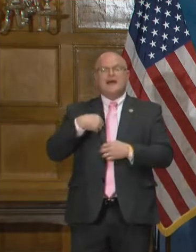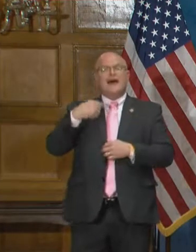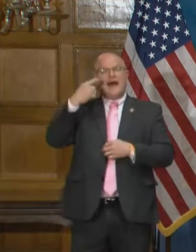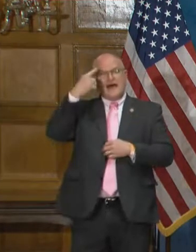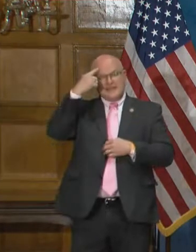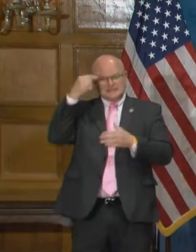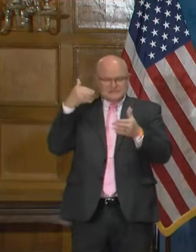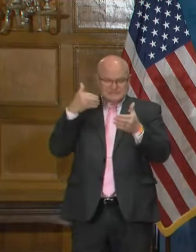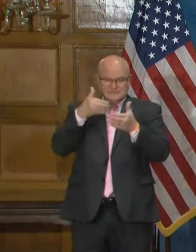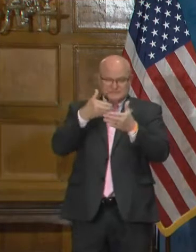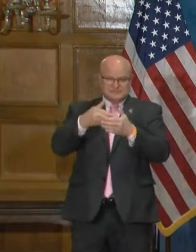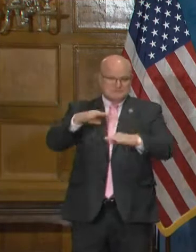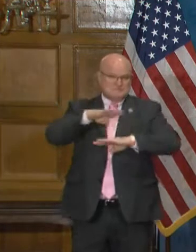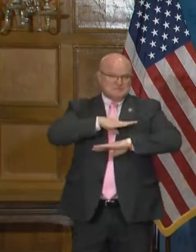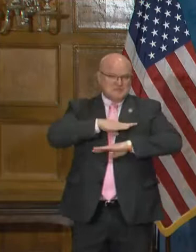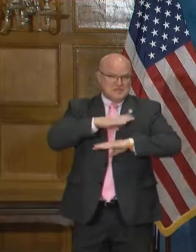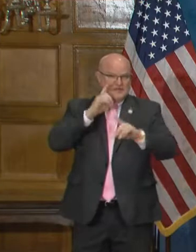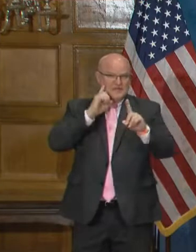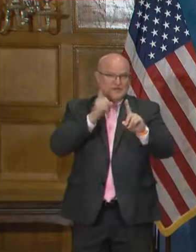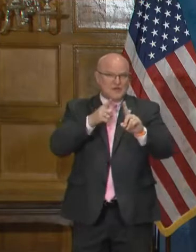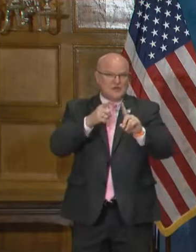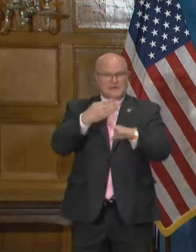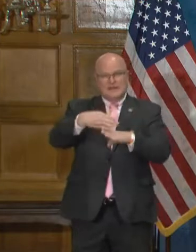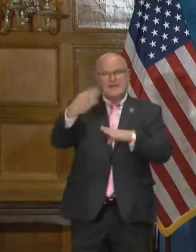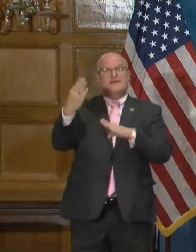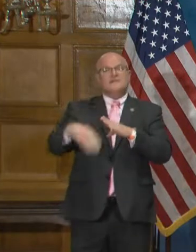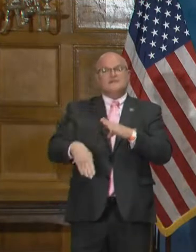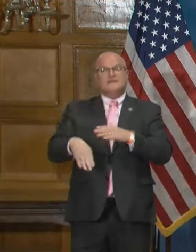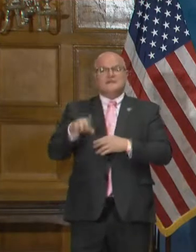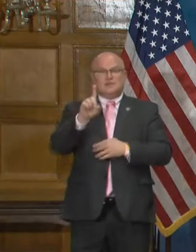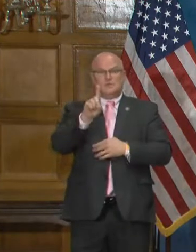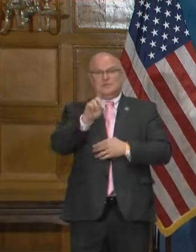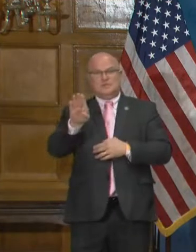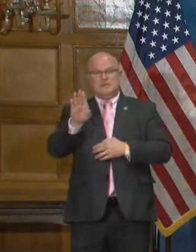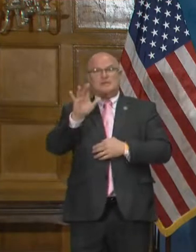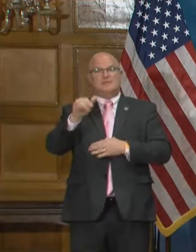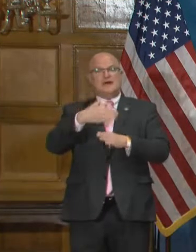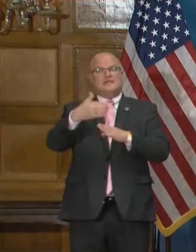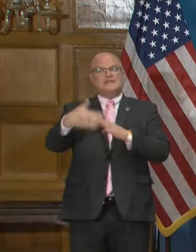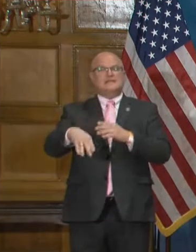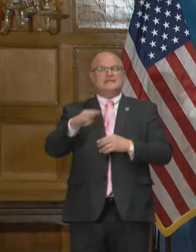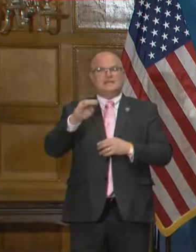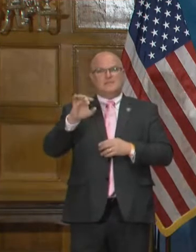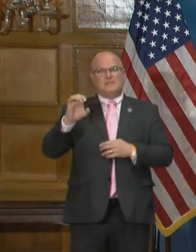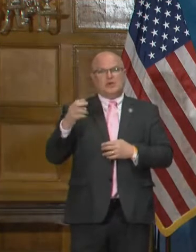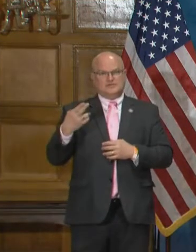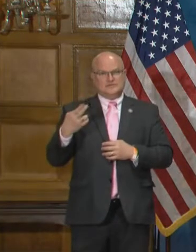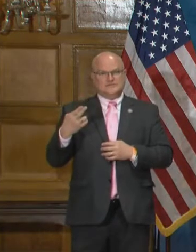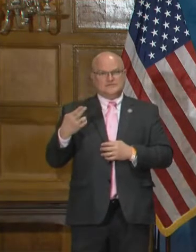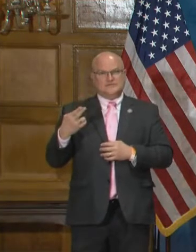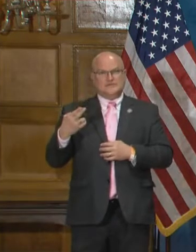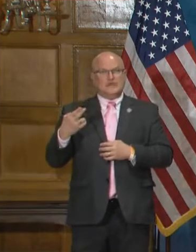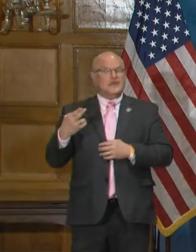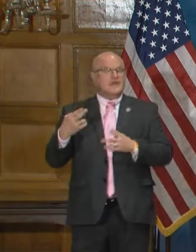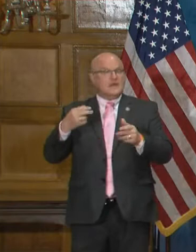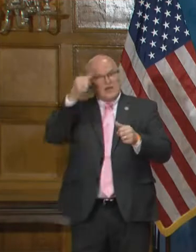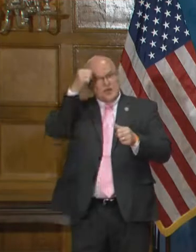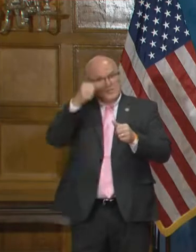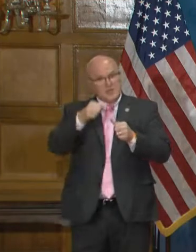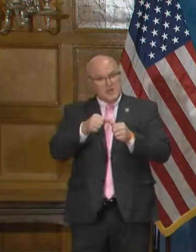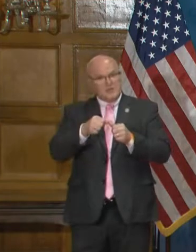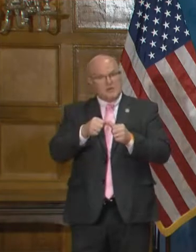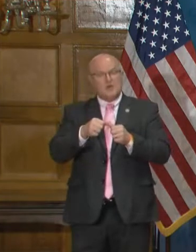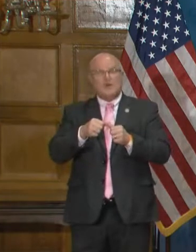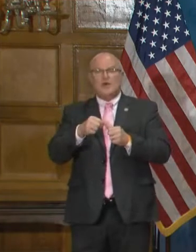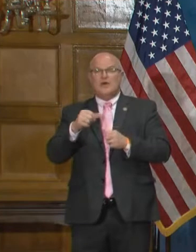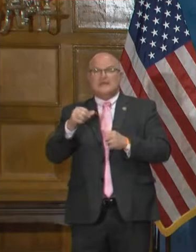close to meeting that goal of finishing 1b by the end of March and if you'll remember we did